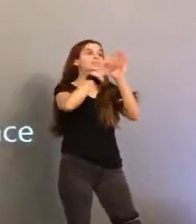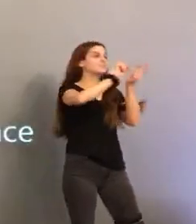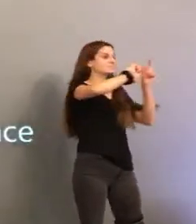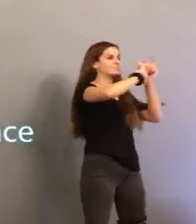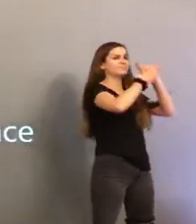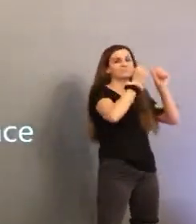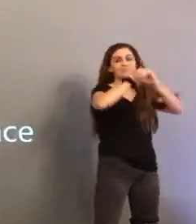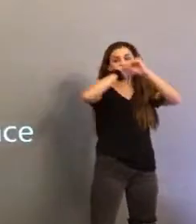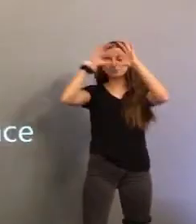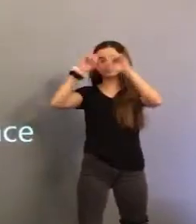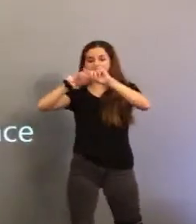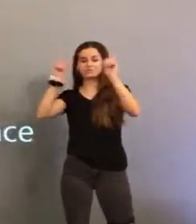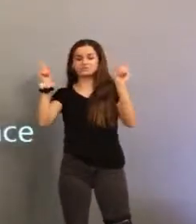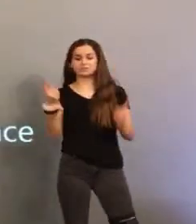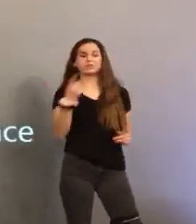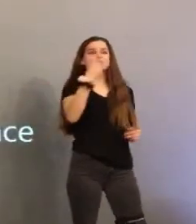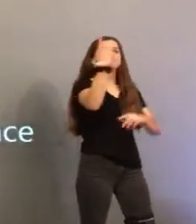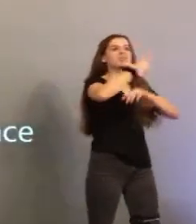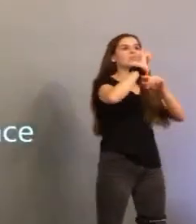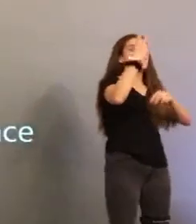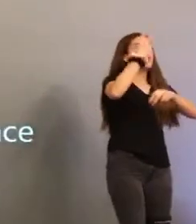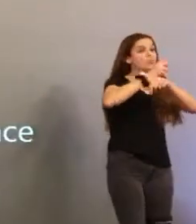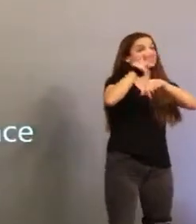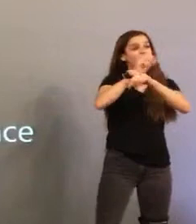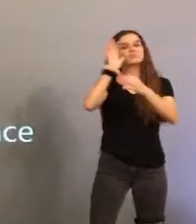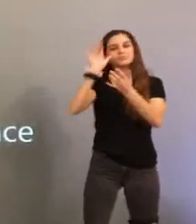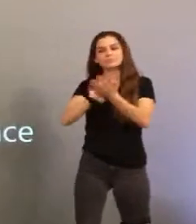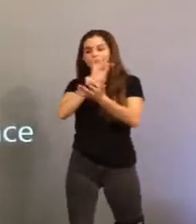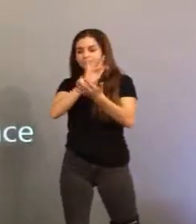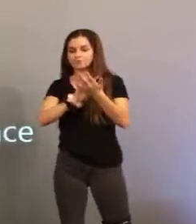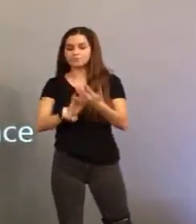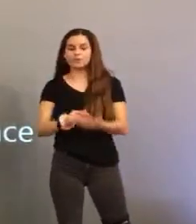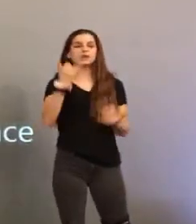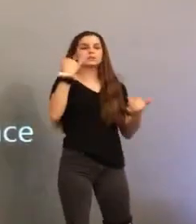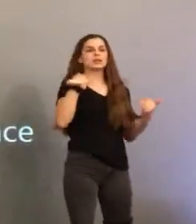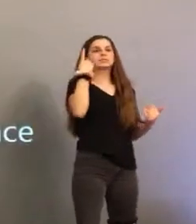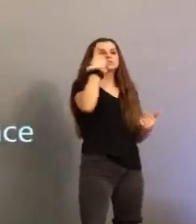we we we we